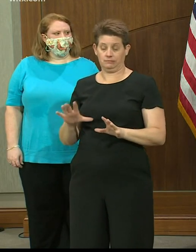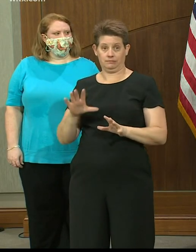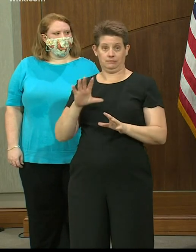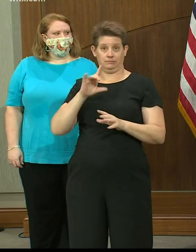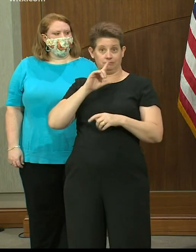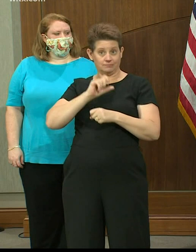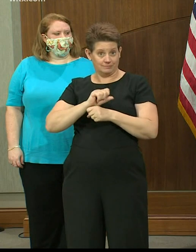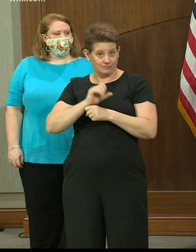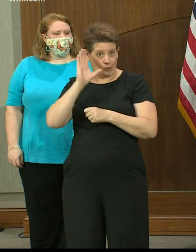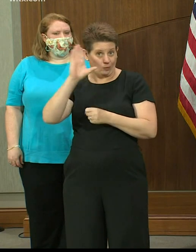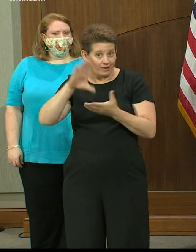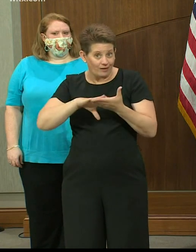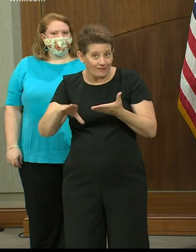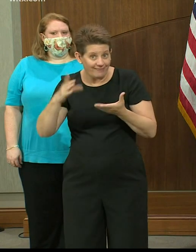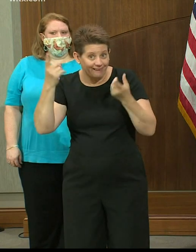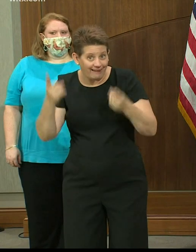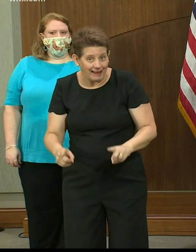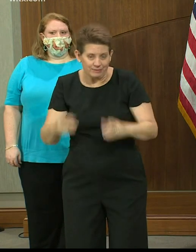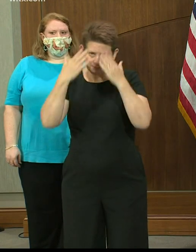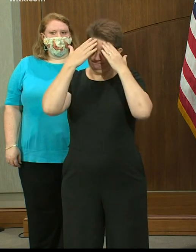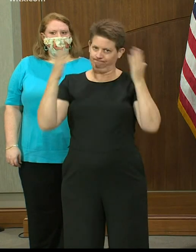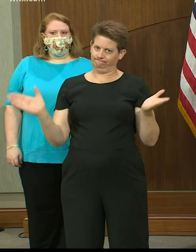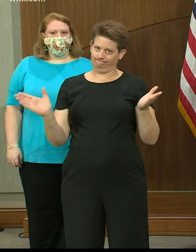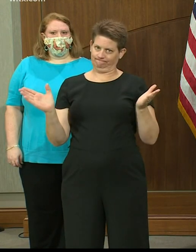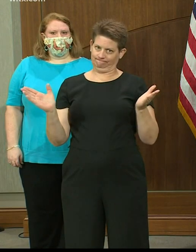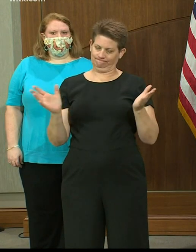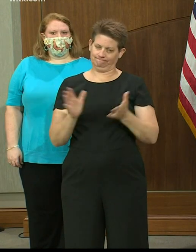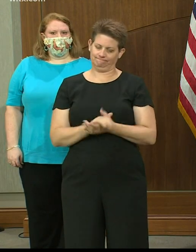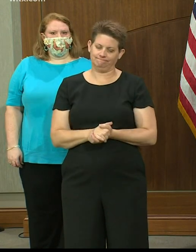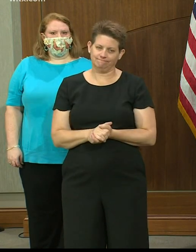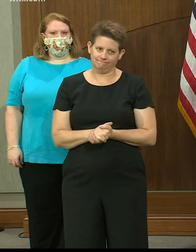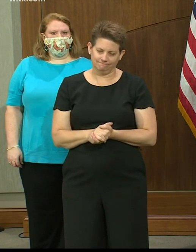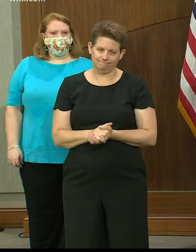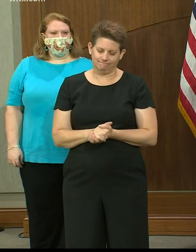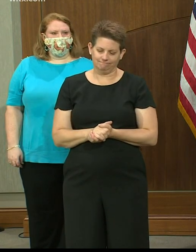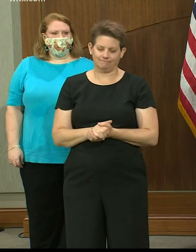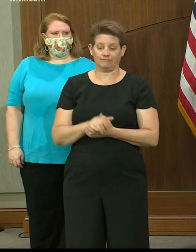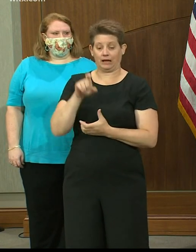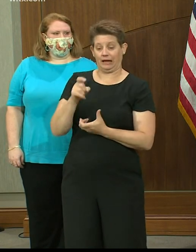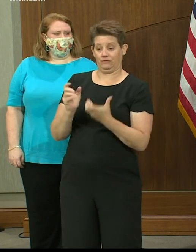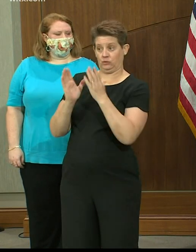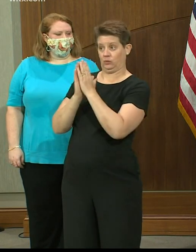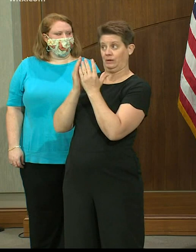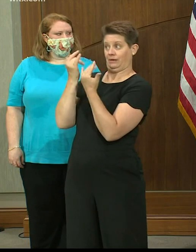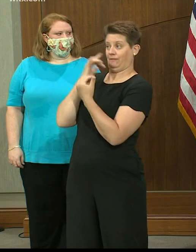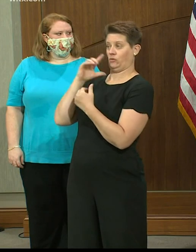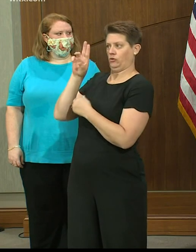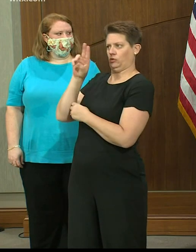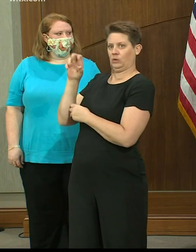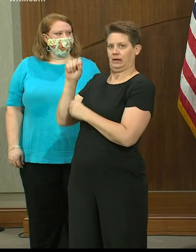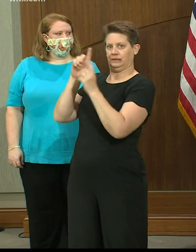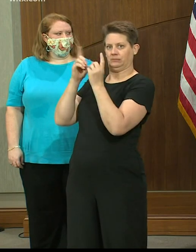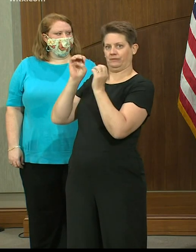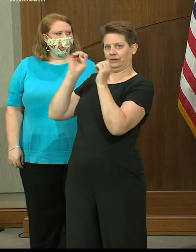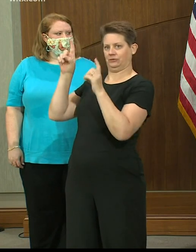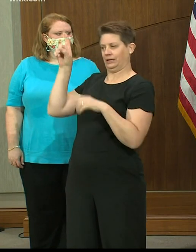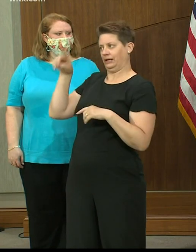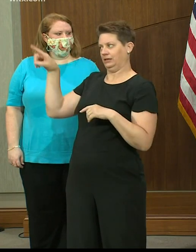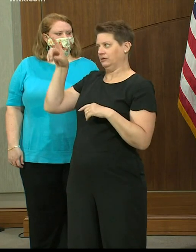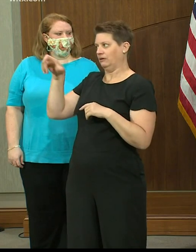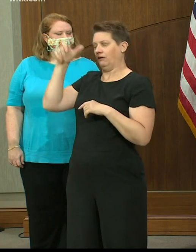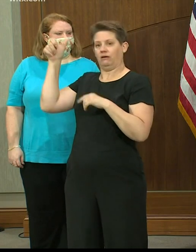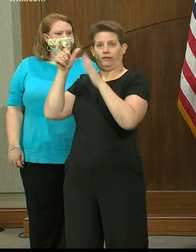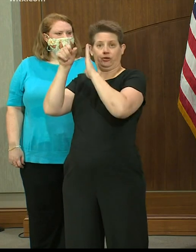guarantee that this will become a reality without action from the United States Department of Education and other state